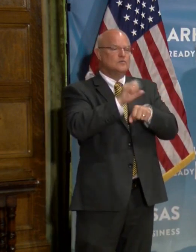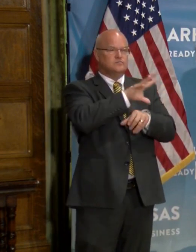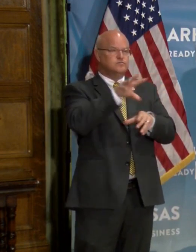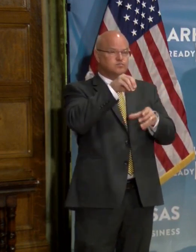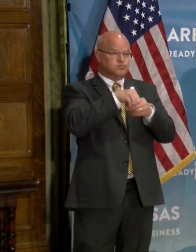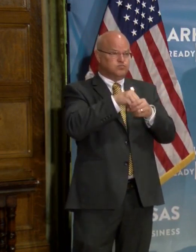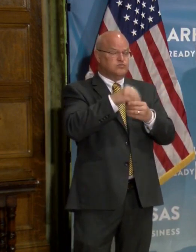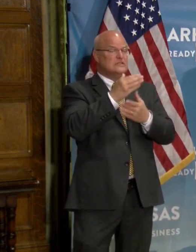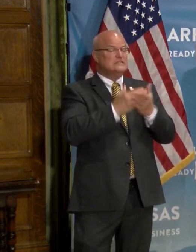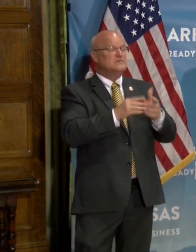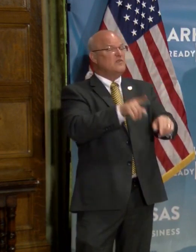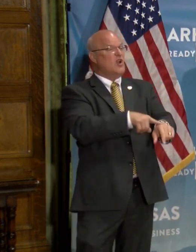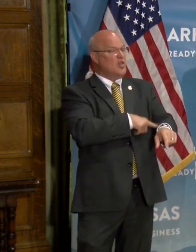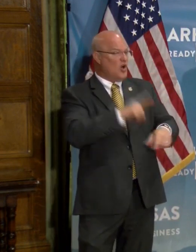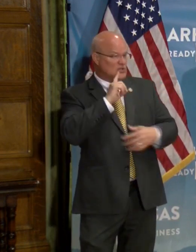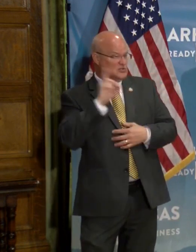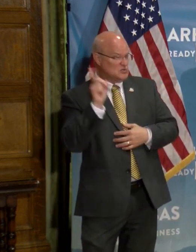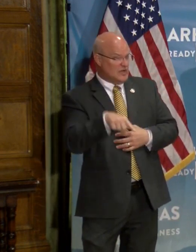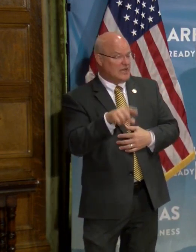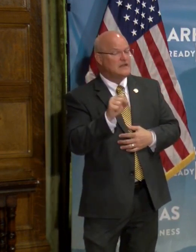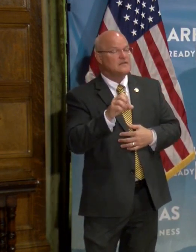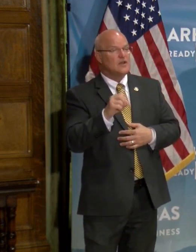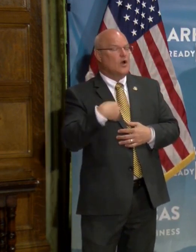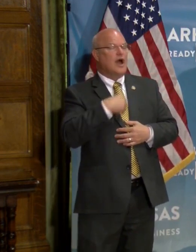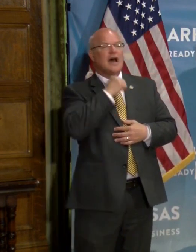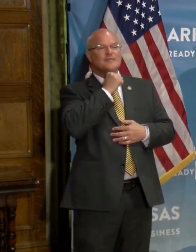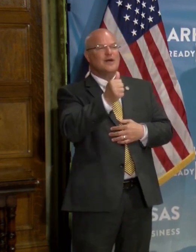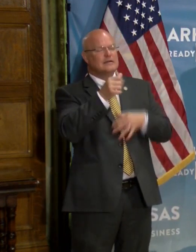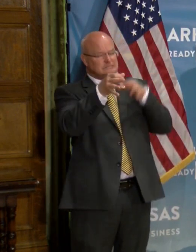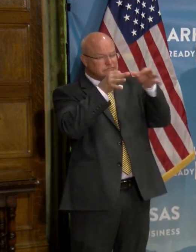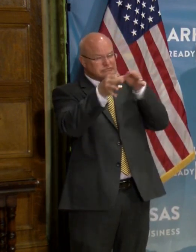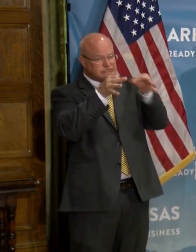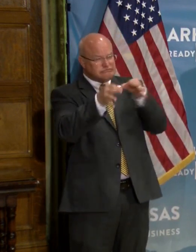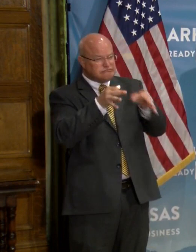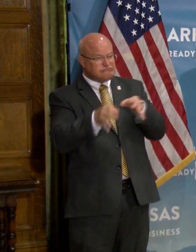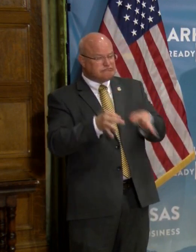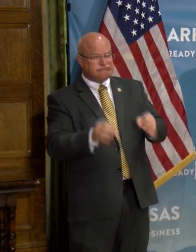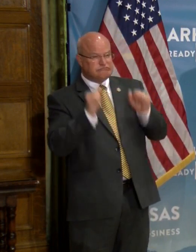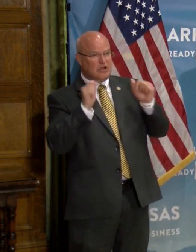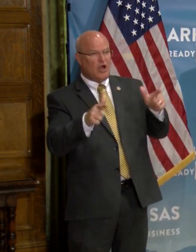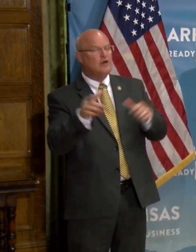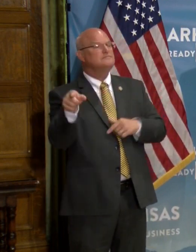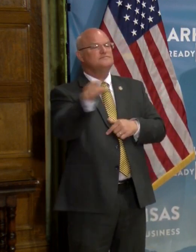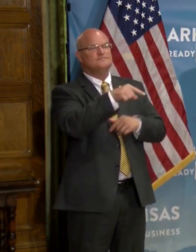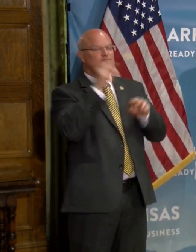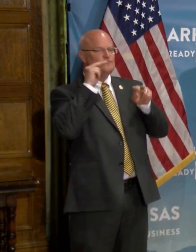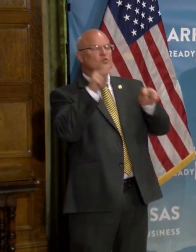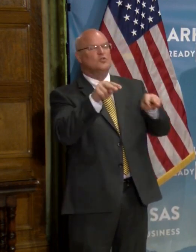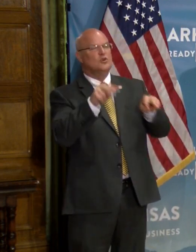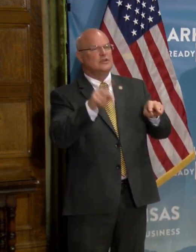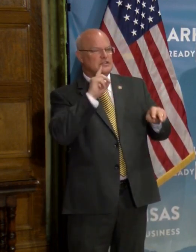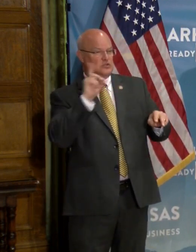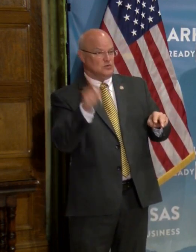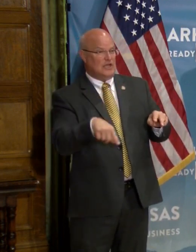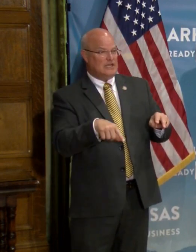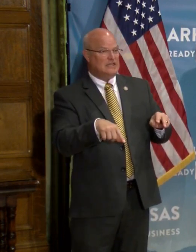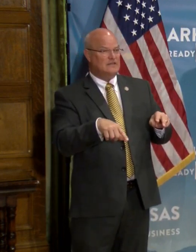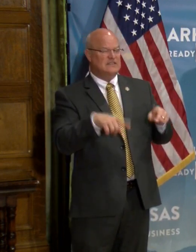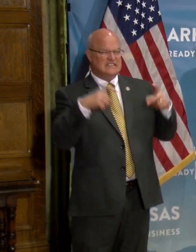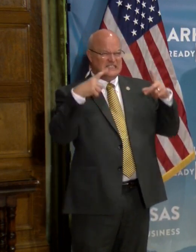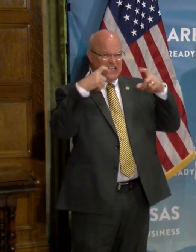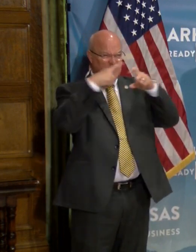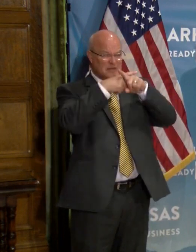and they're some of our longest directives, so I'm not going to go through them point by point. I'm going to refer you to them. Uh, they are